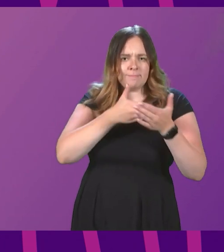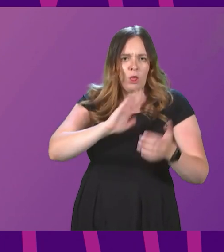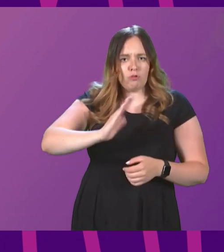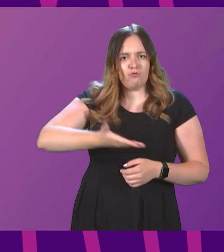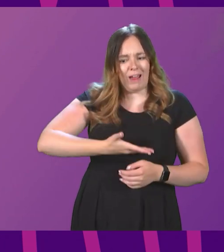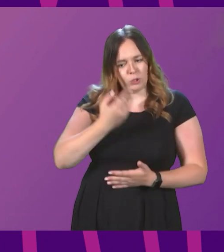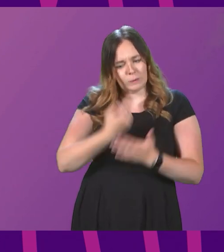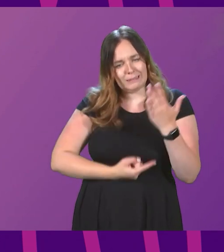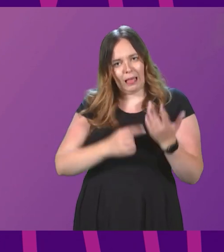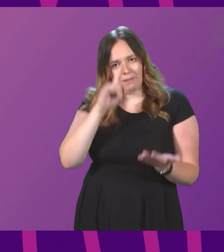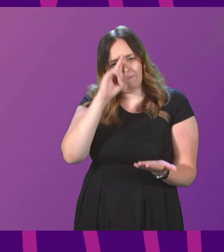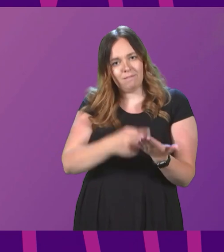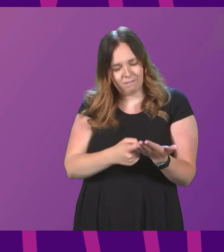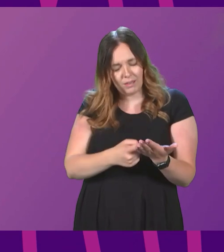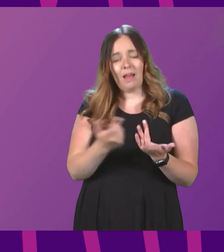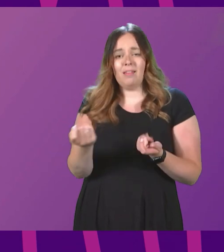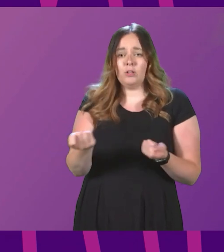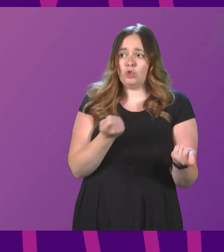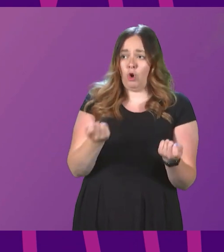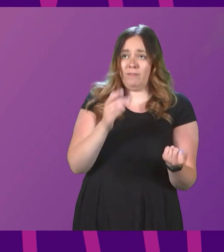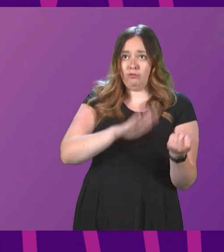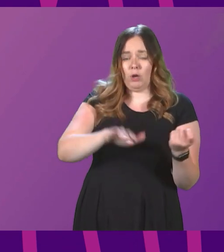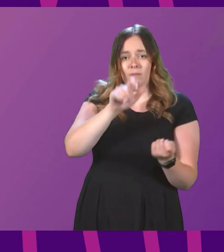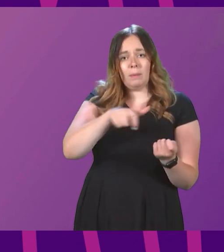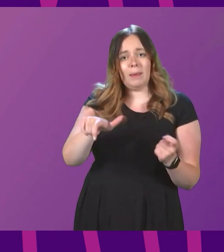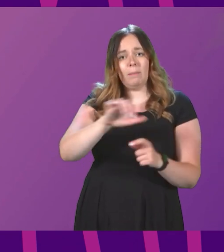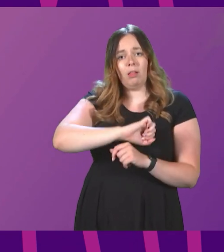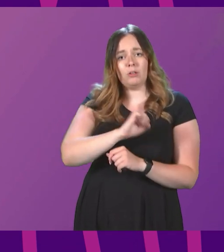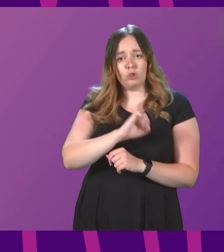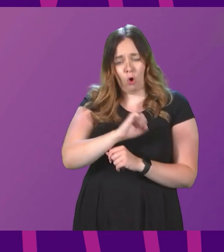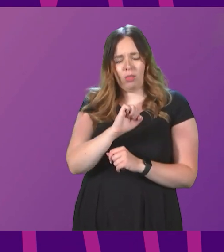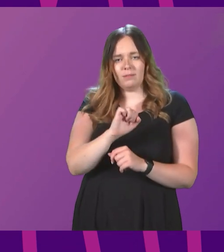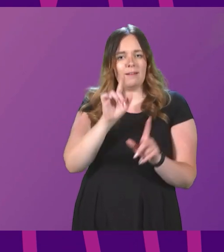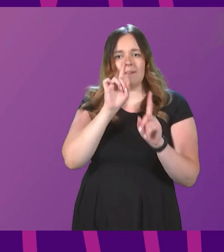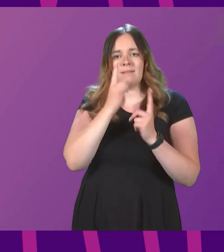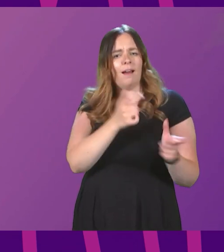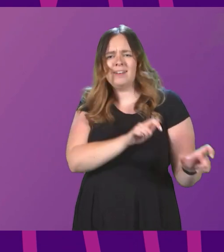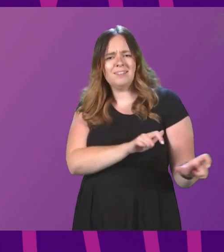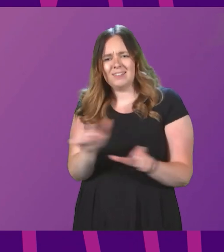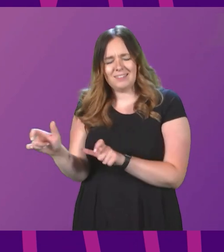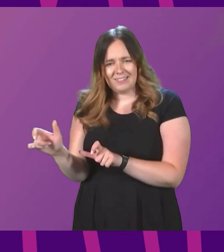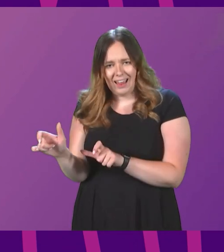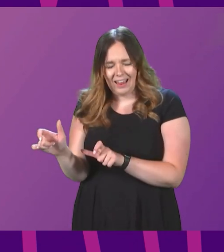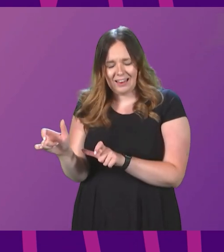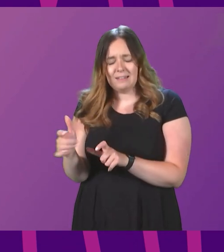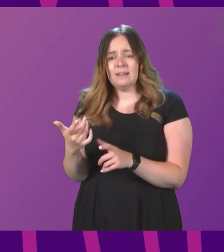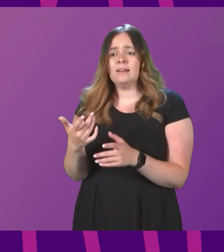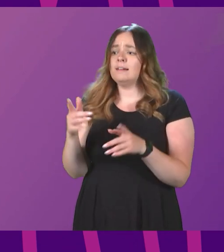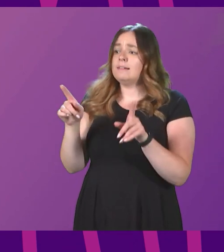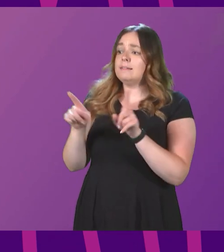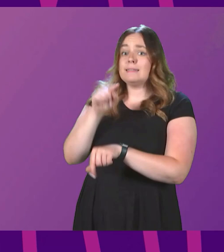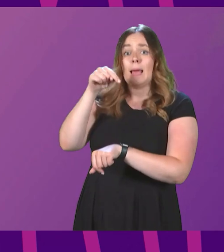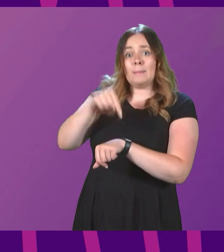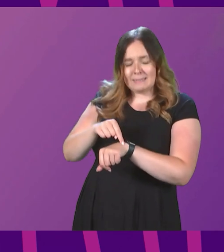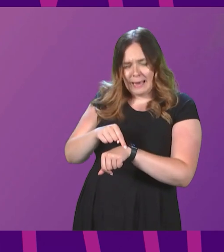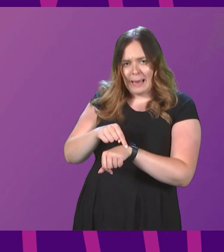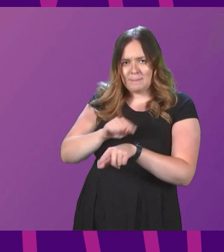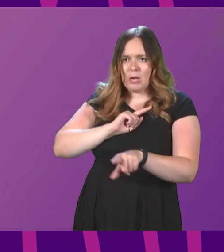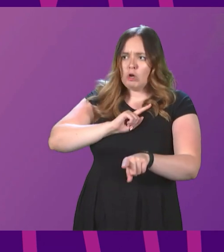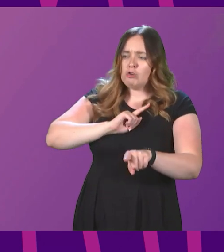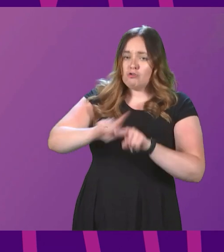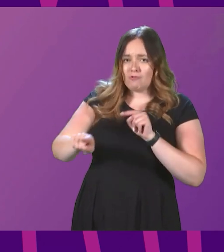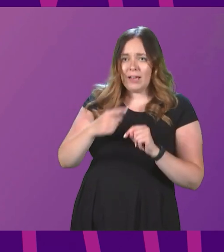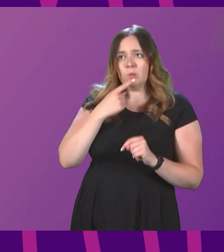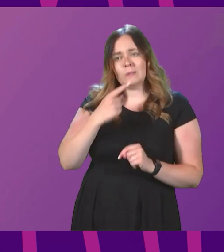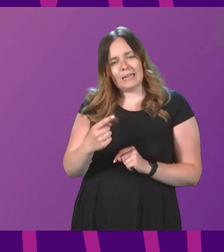self-determination and the sovereignty of the people of Scotland cannot be sustained while simultaneously attempting to